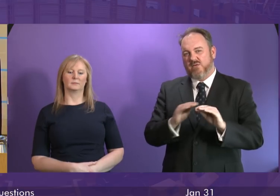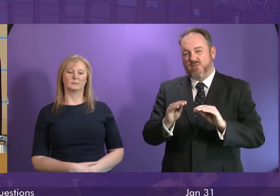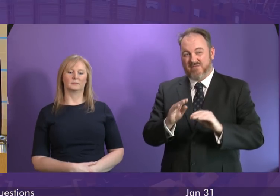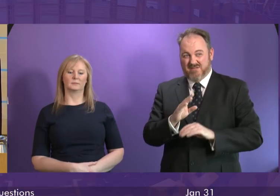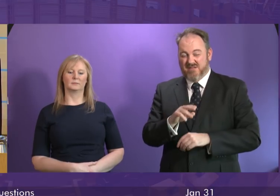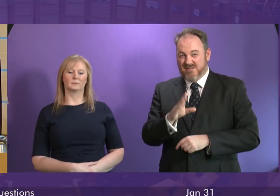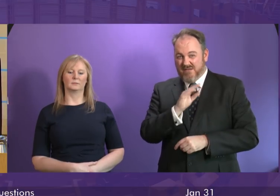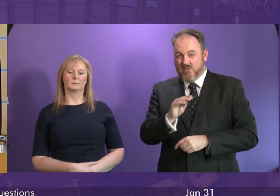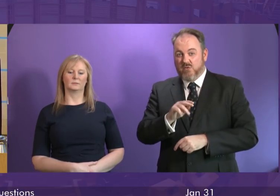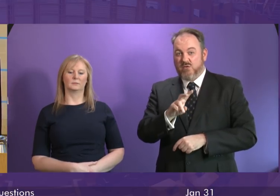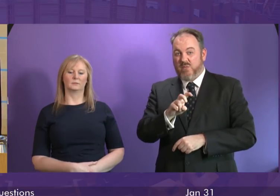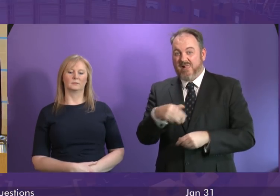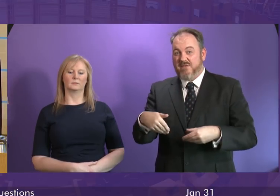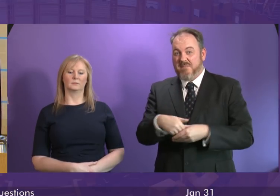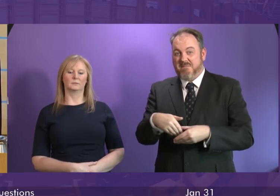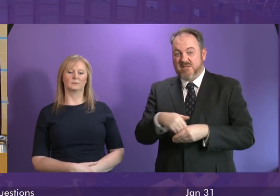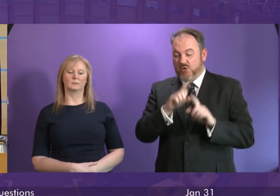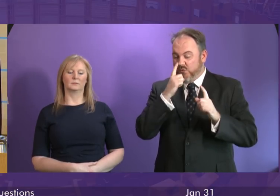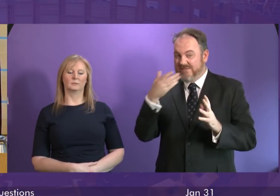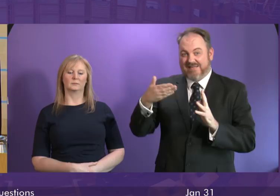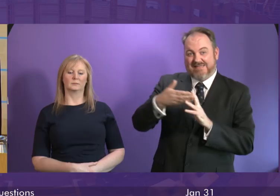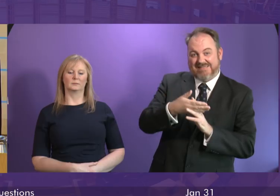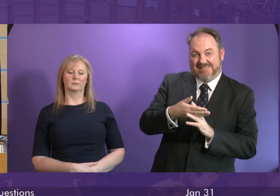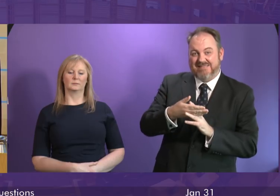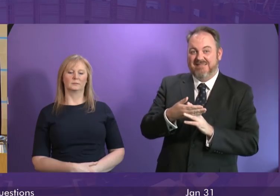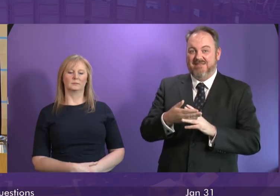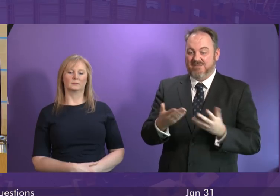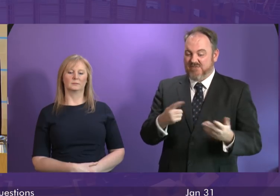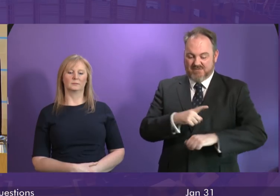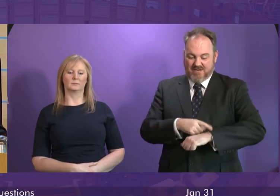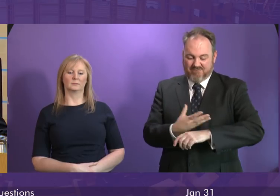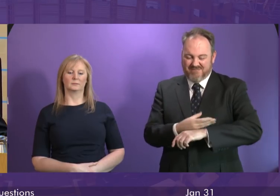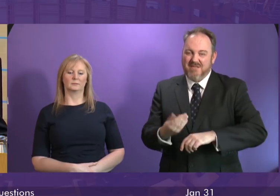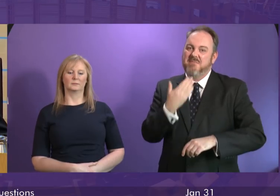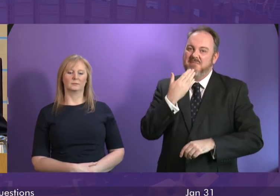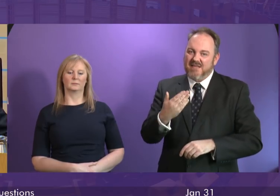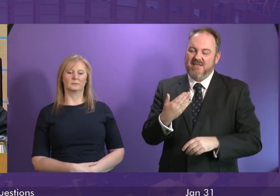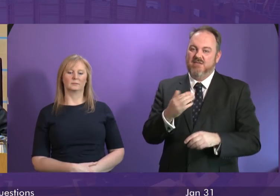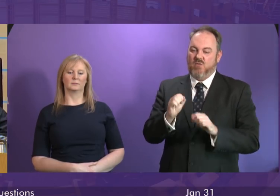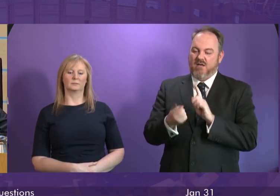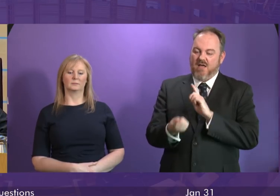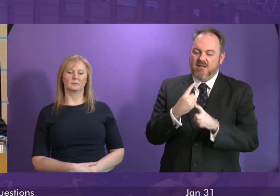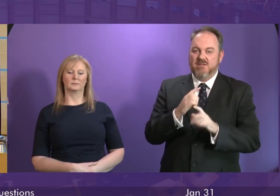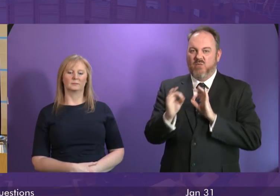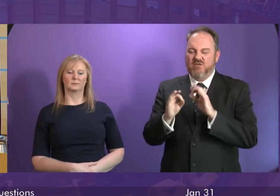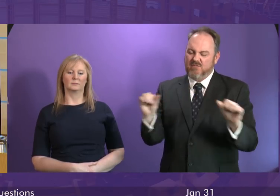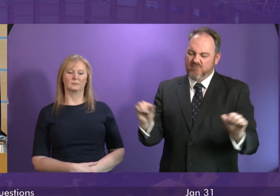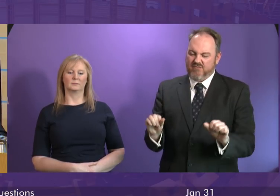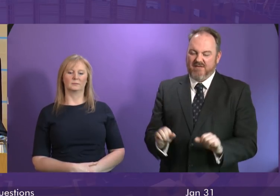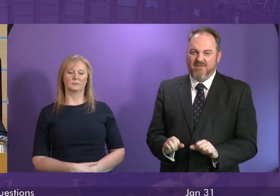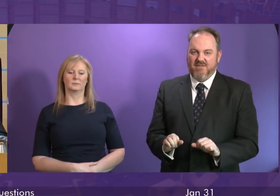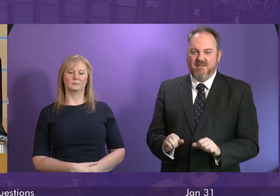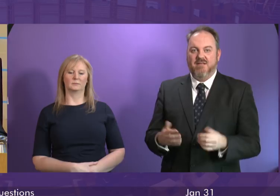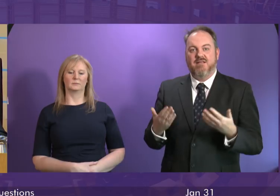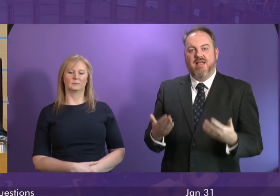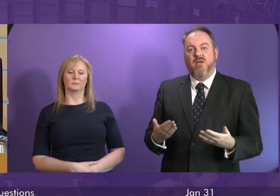members didn't get in today to ask supplementary so again could I implore all members and the first minister to keep the answers and the questions short we're going to move on now to